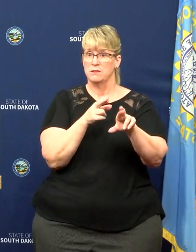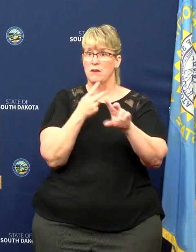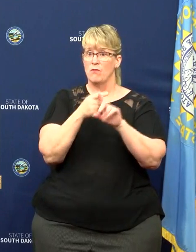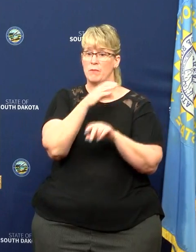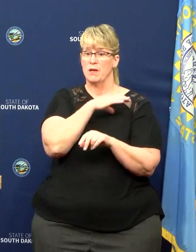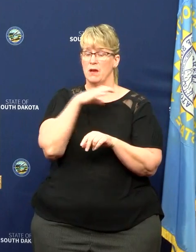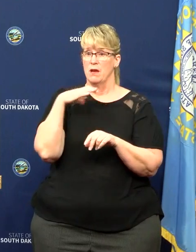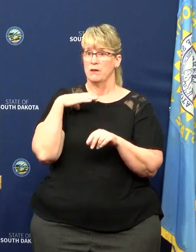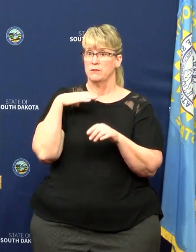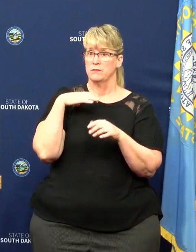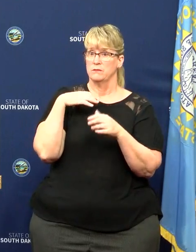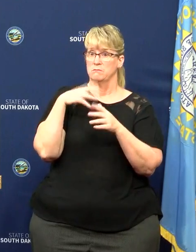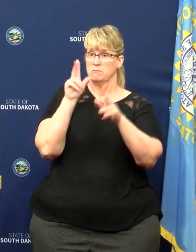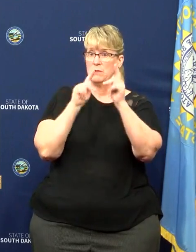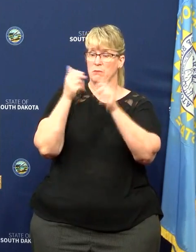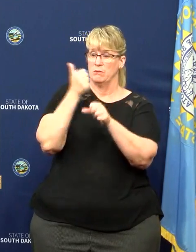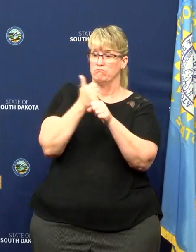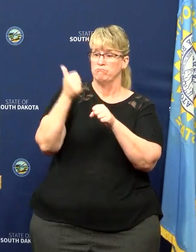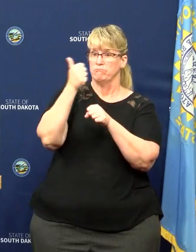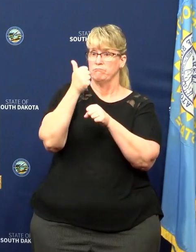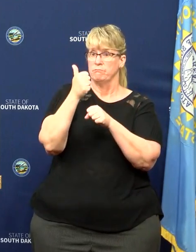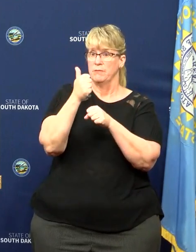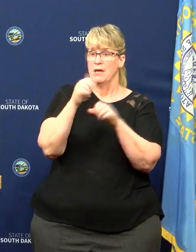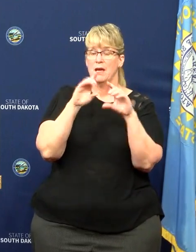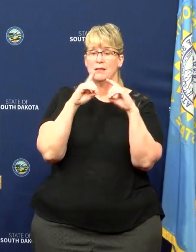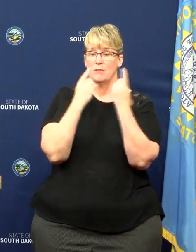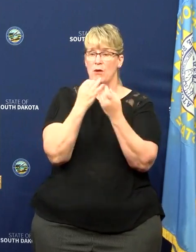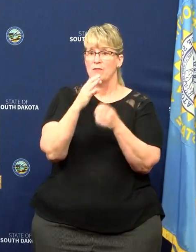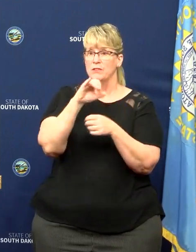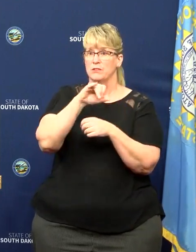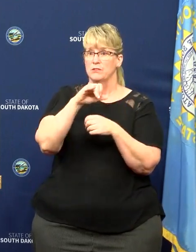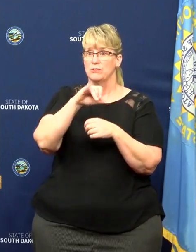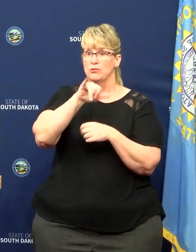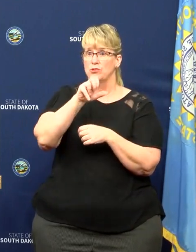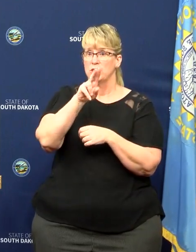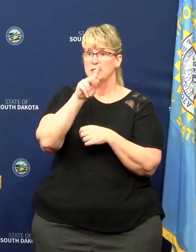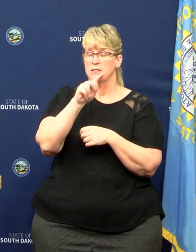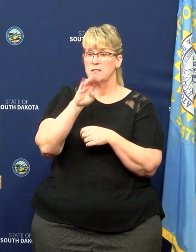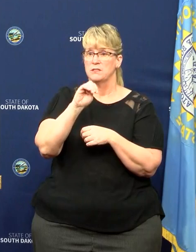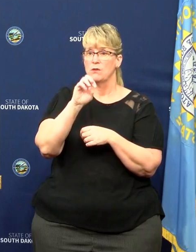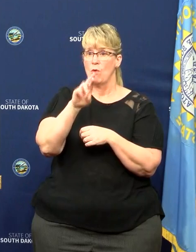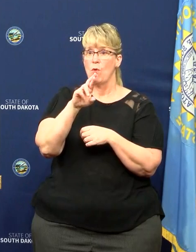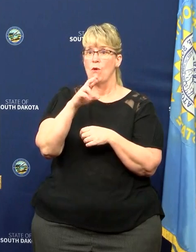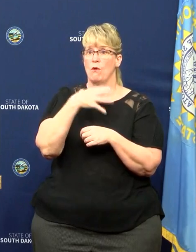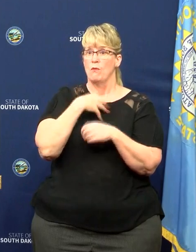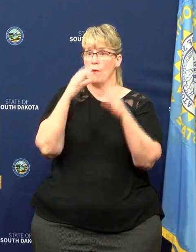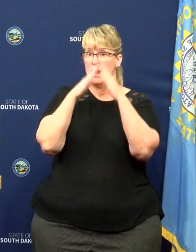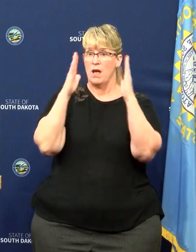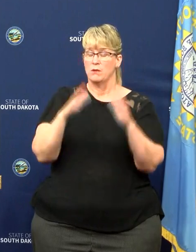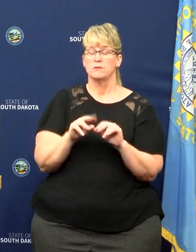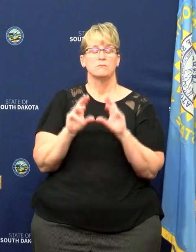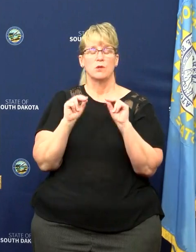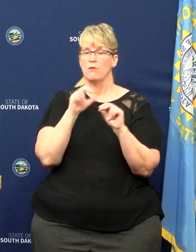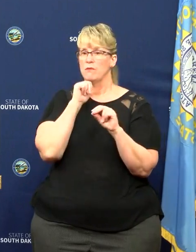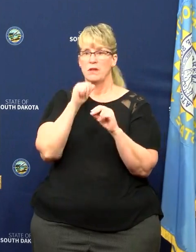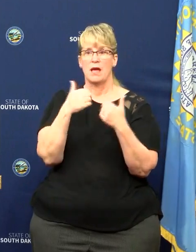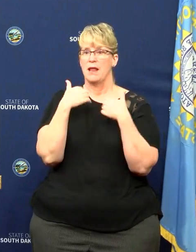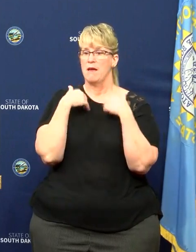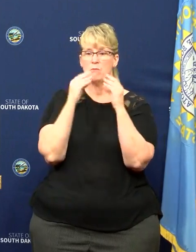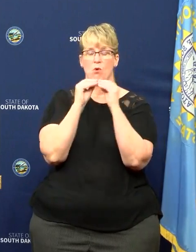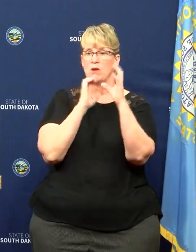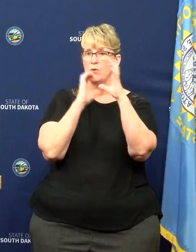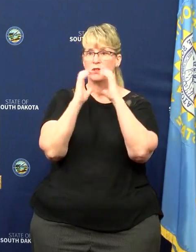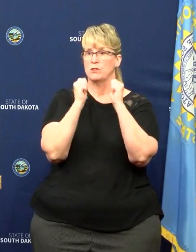congressional delegation, Department of Interior, Department of Justice, or the White House? No, we have not received any follow-up